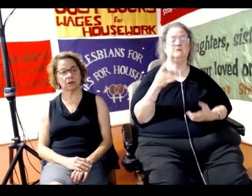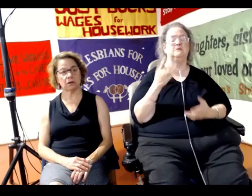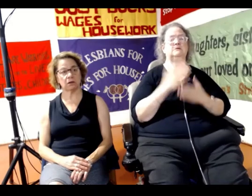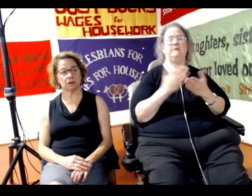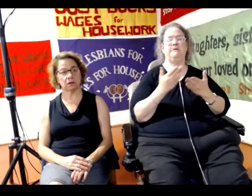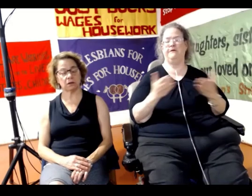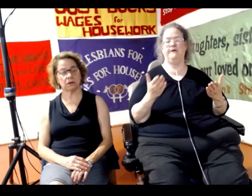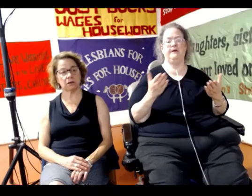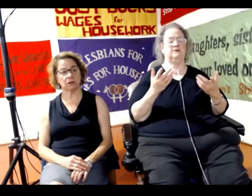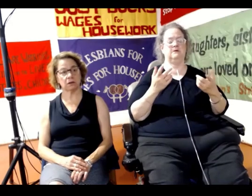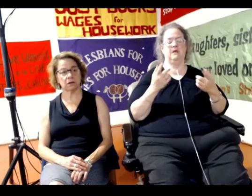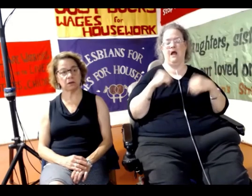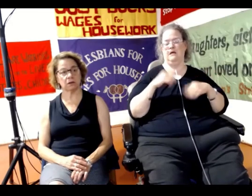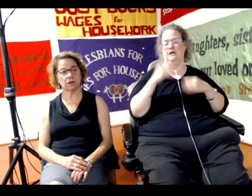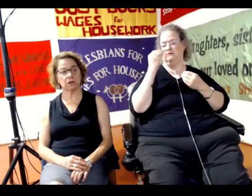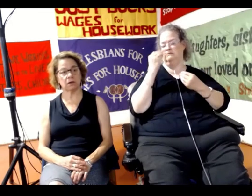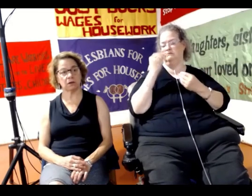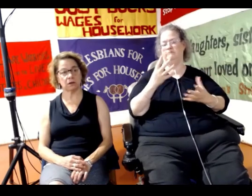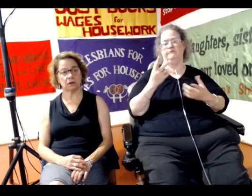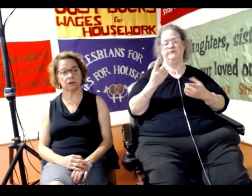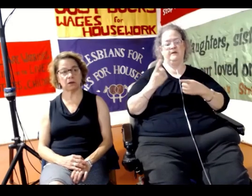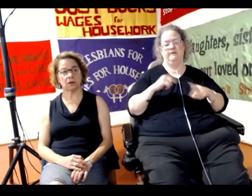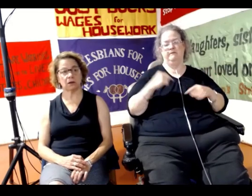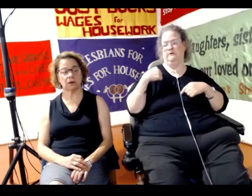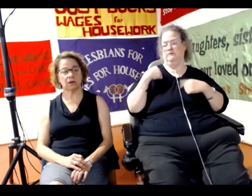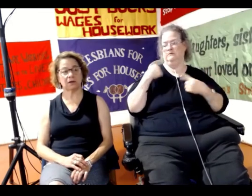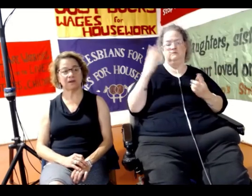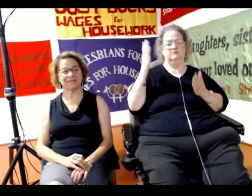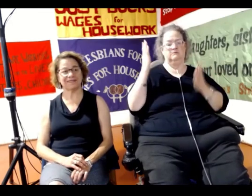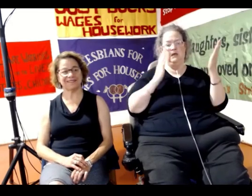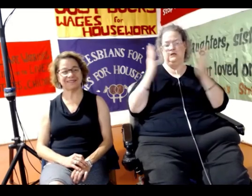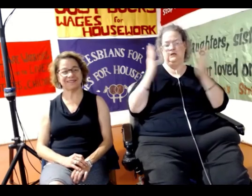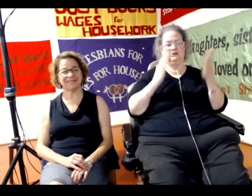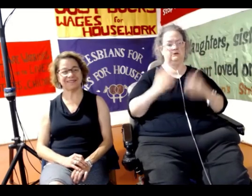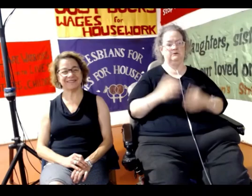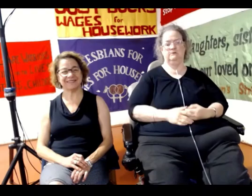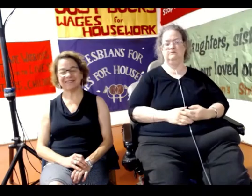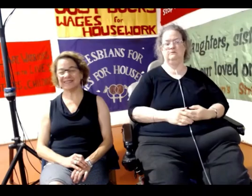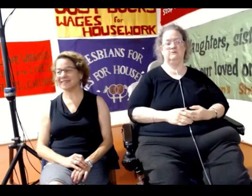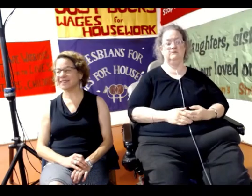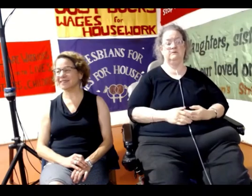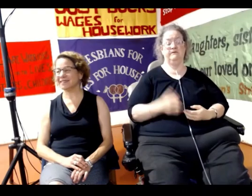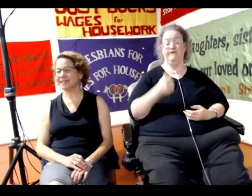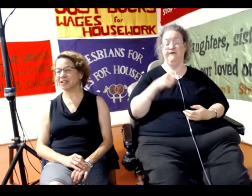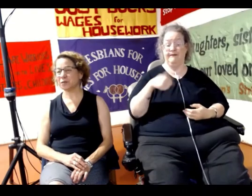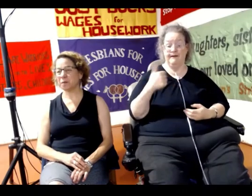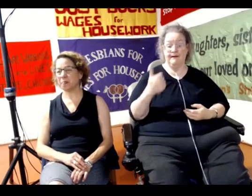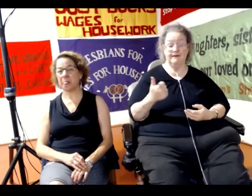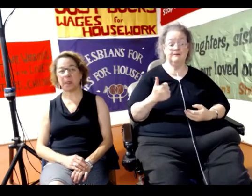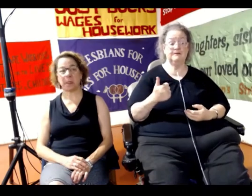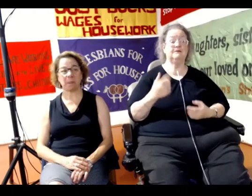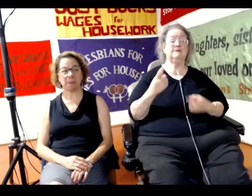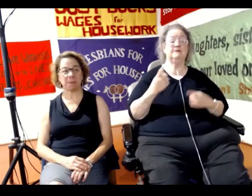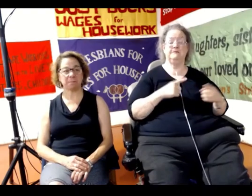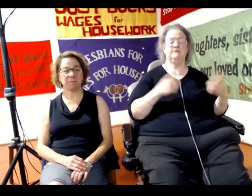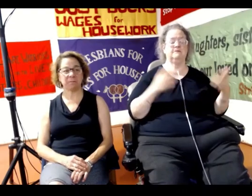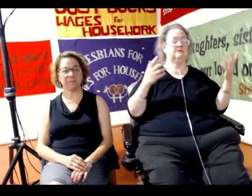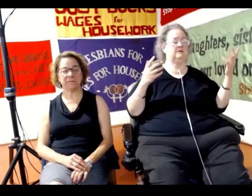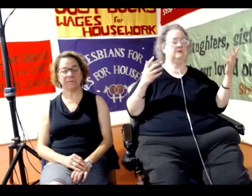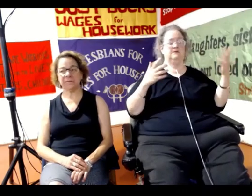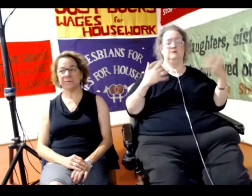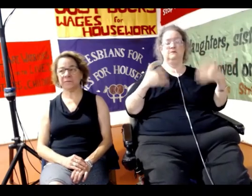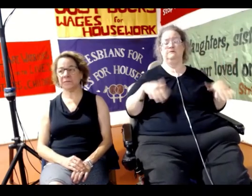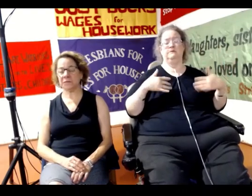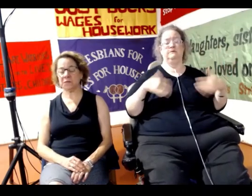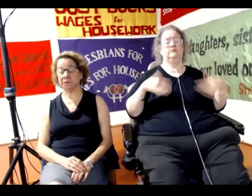things that I can touch within the five minutes I've been given. Anything more and much, much more, you can talk to me later.